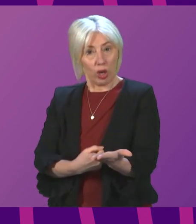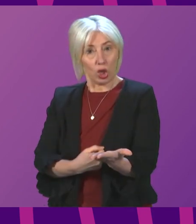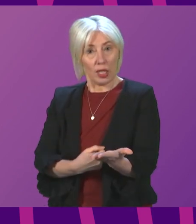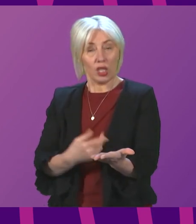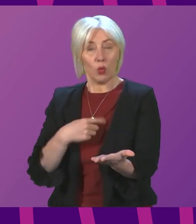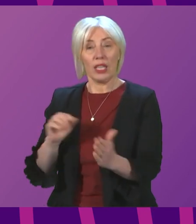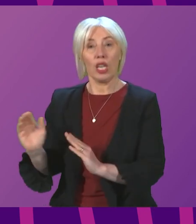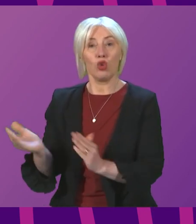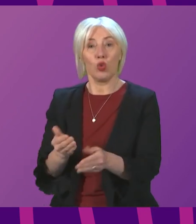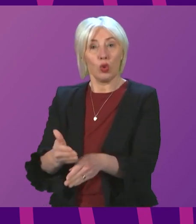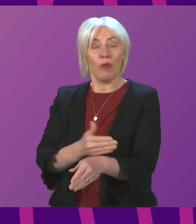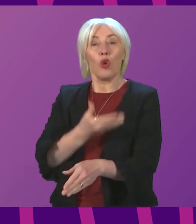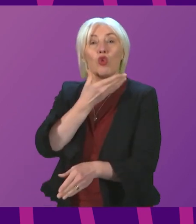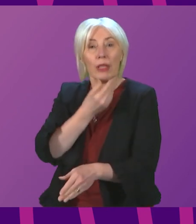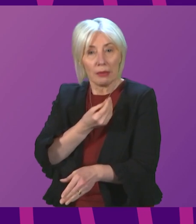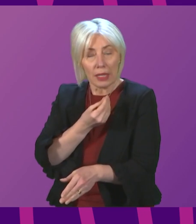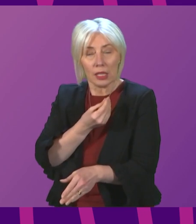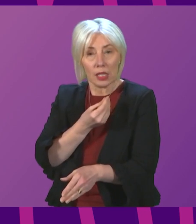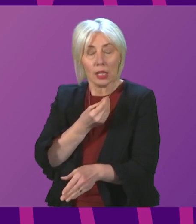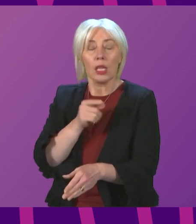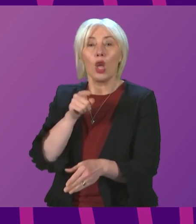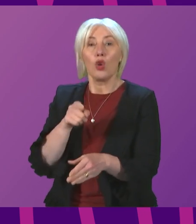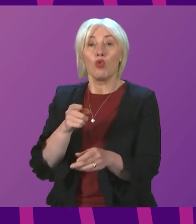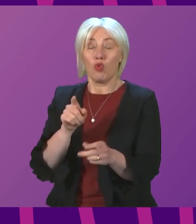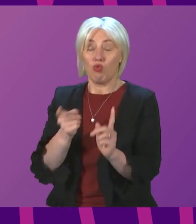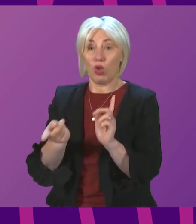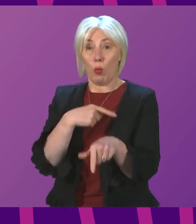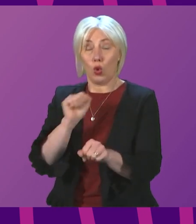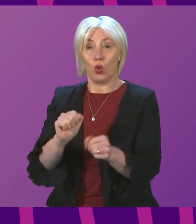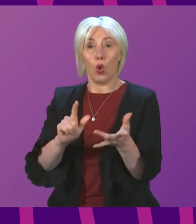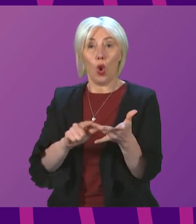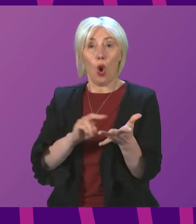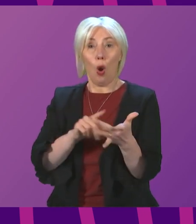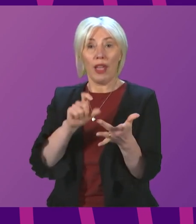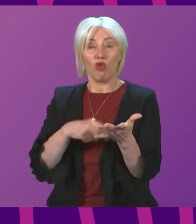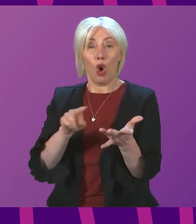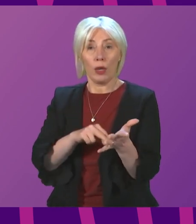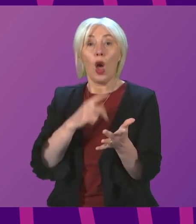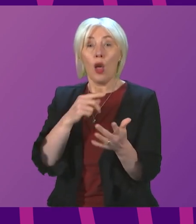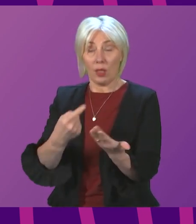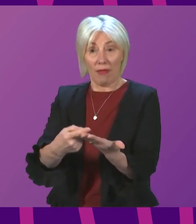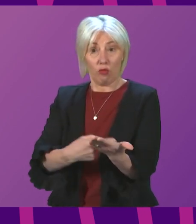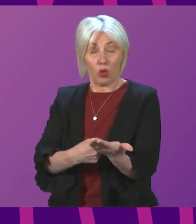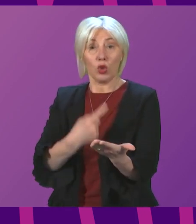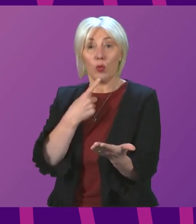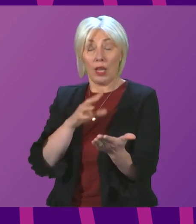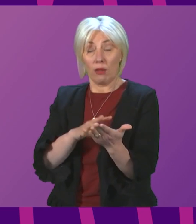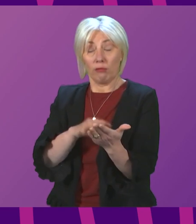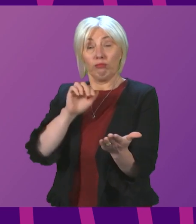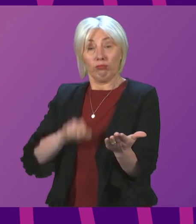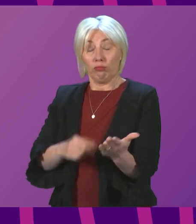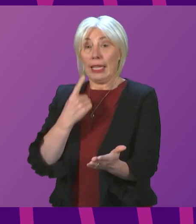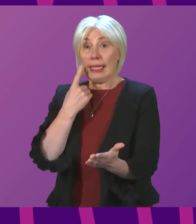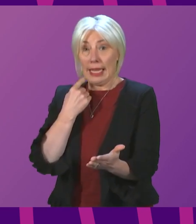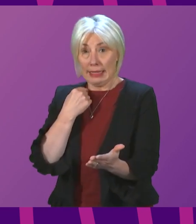were introduced before Christmas in response to Omicron. I will have a little more to say about COVID statistics before I finish, but